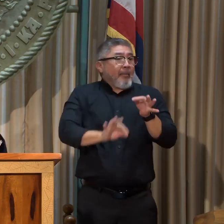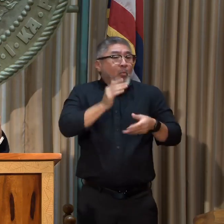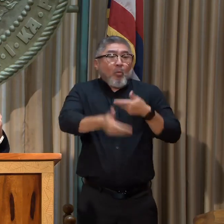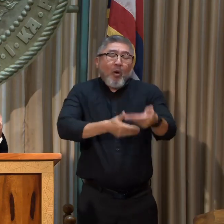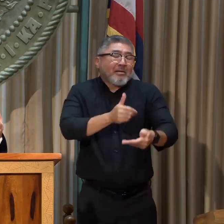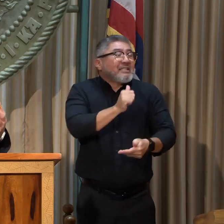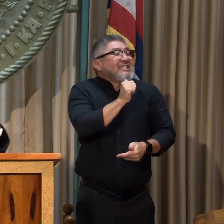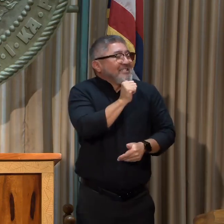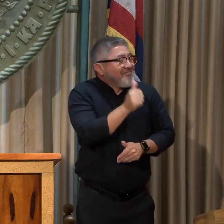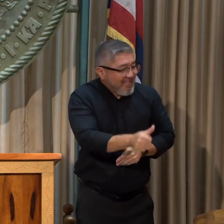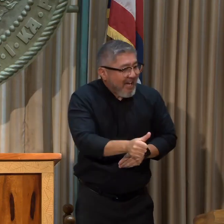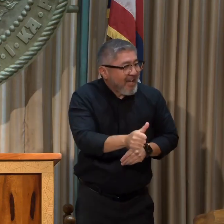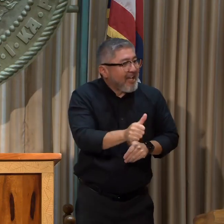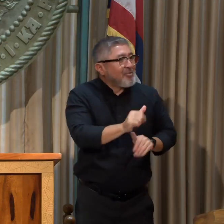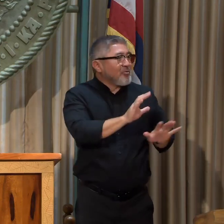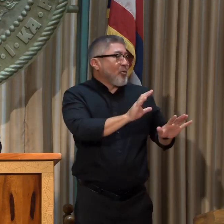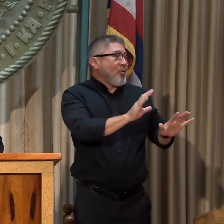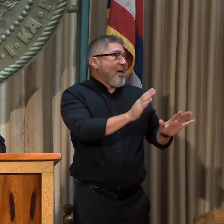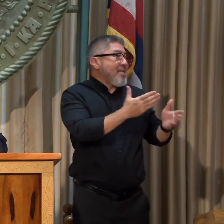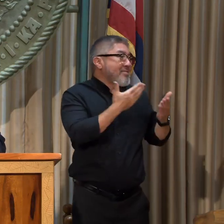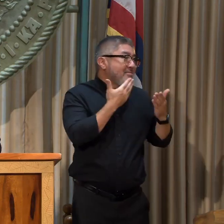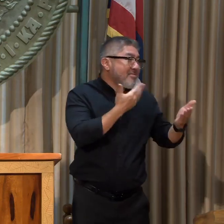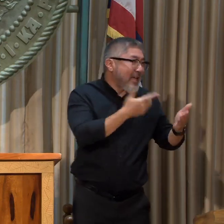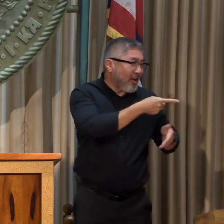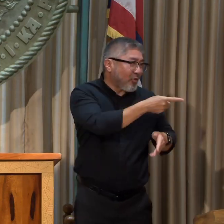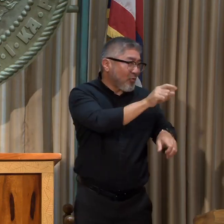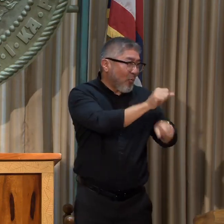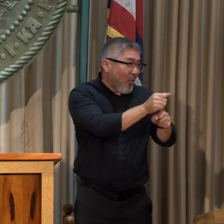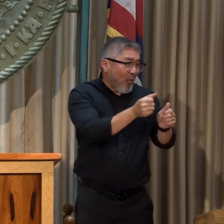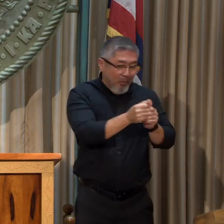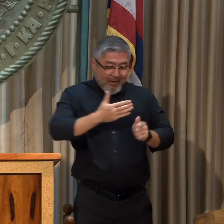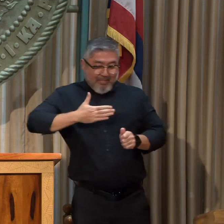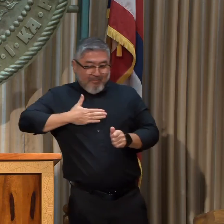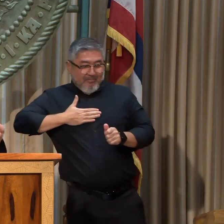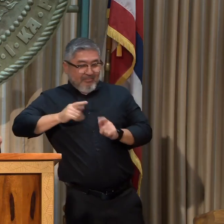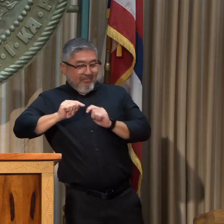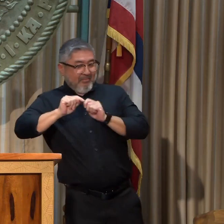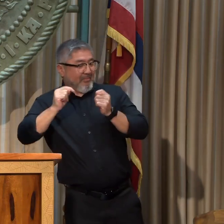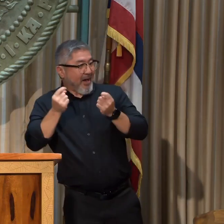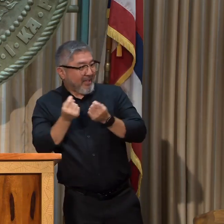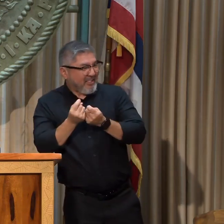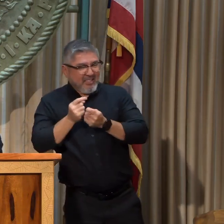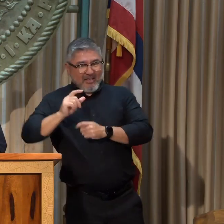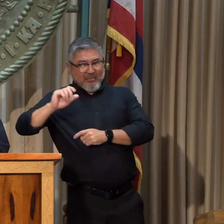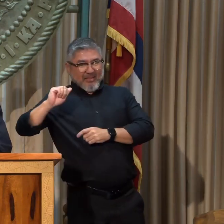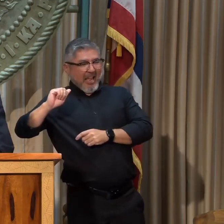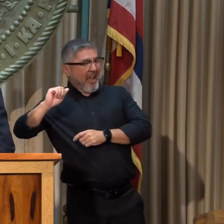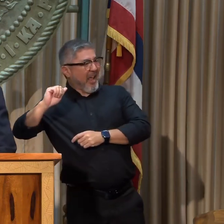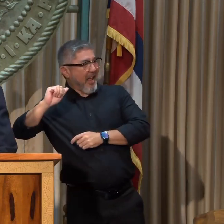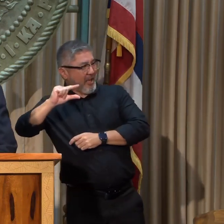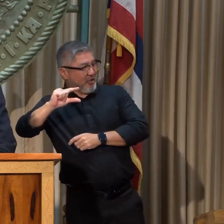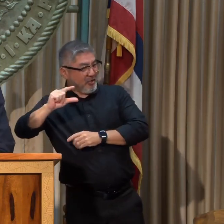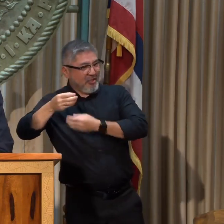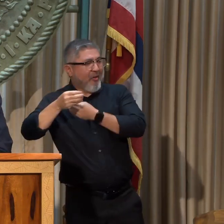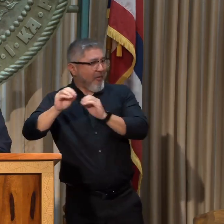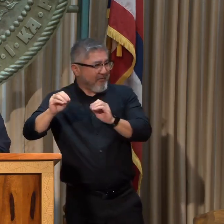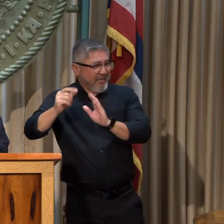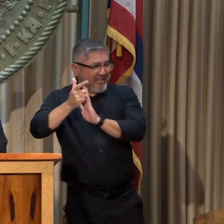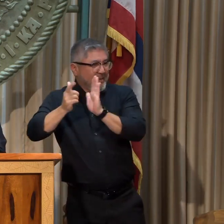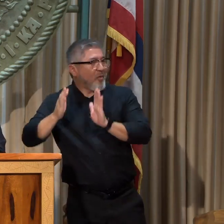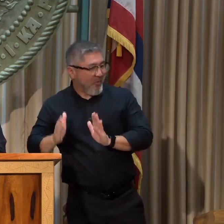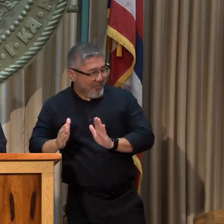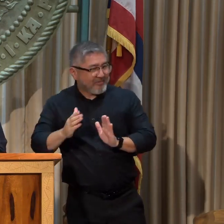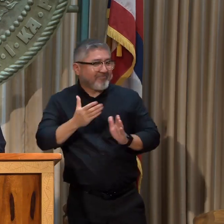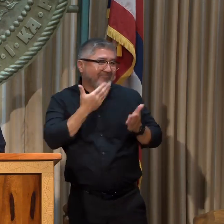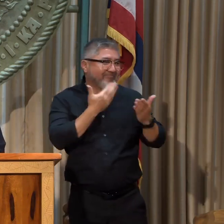for working with my team of guys and women that are in the Attorney General's office, and I'm going to mention